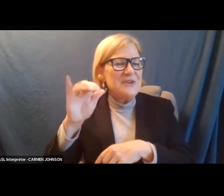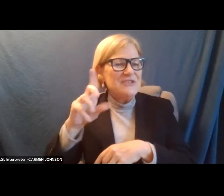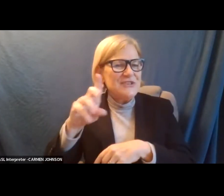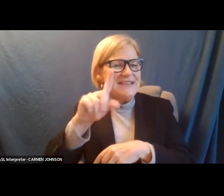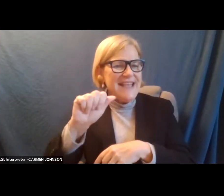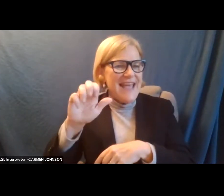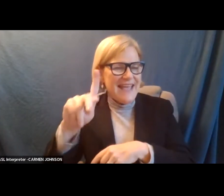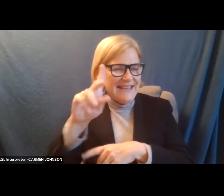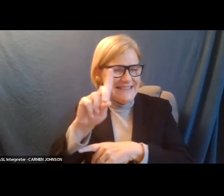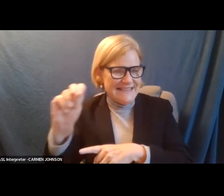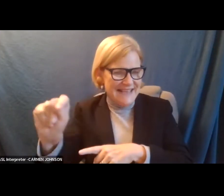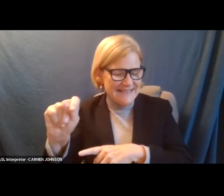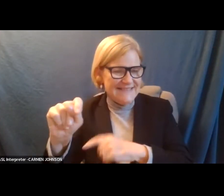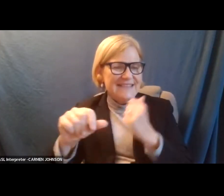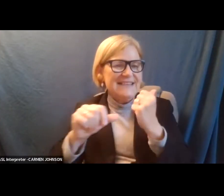safety officer at DDOT.